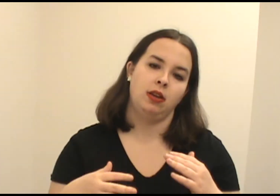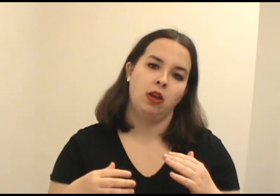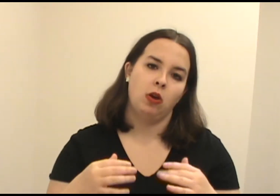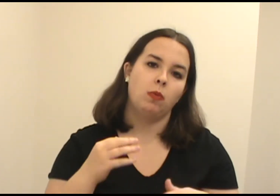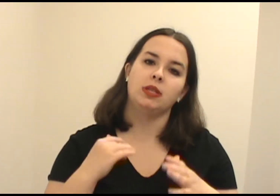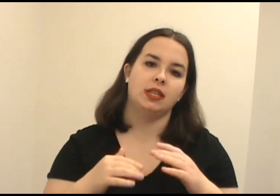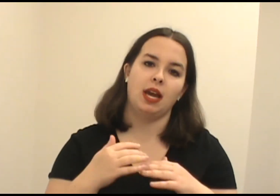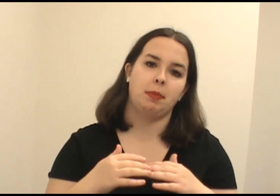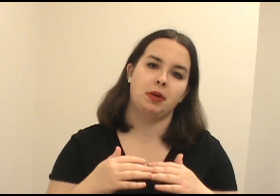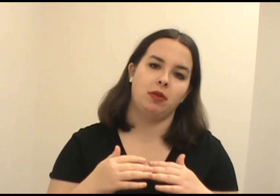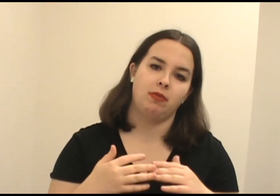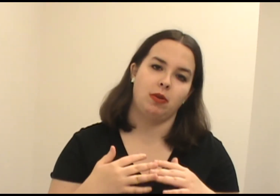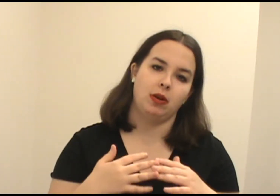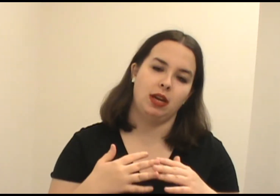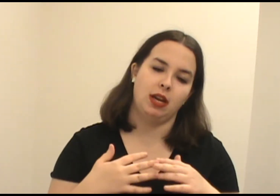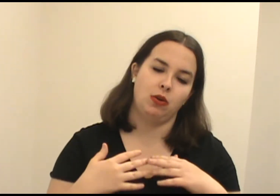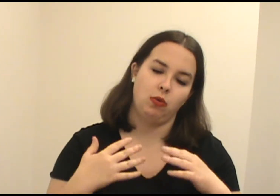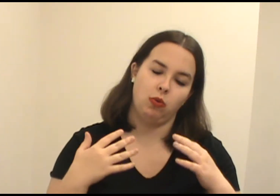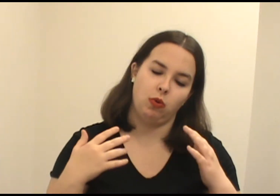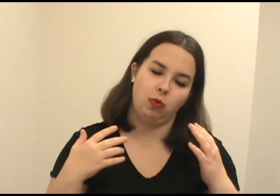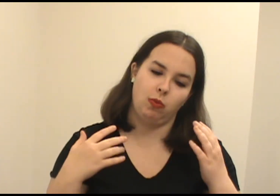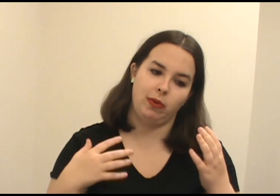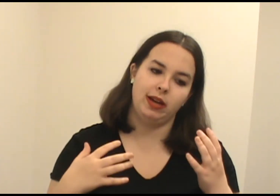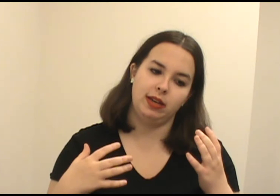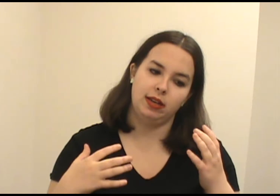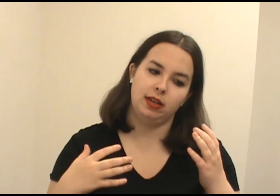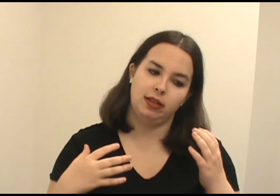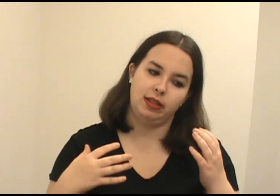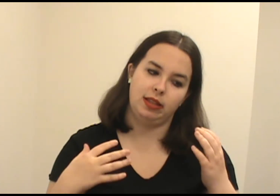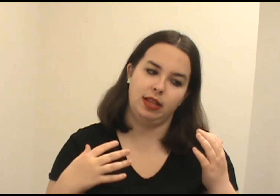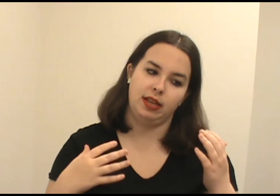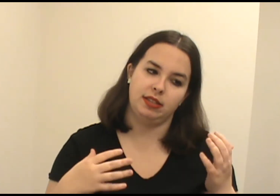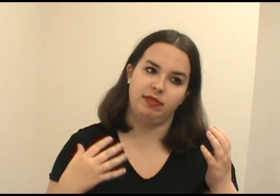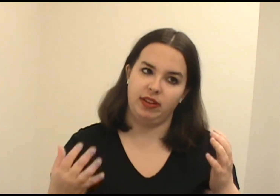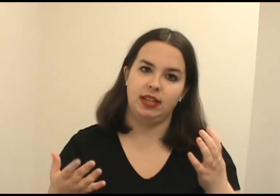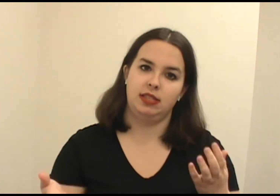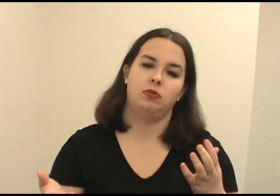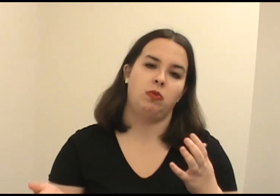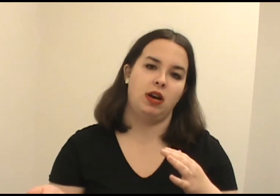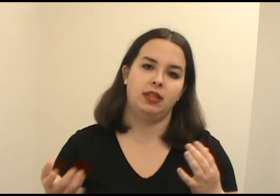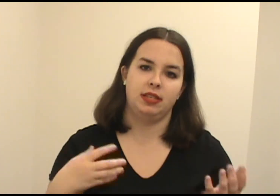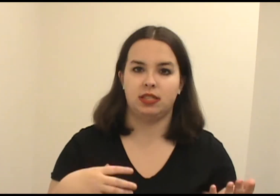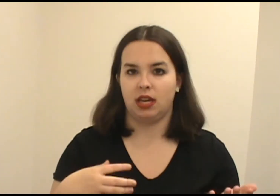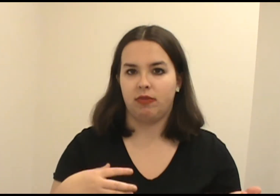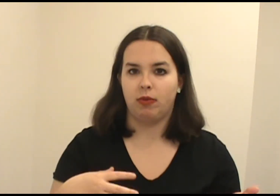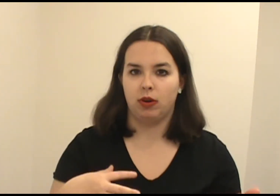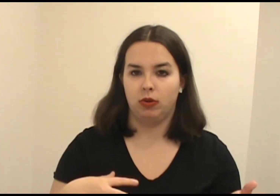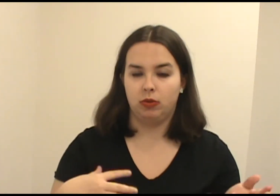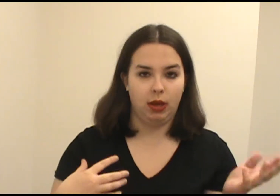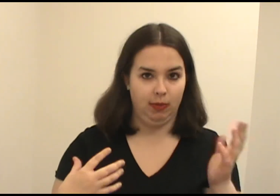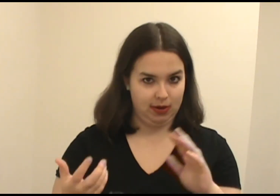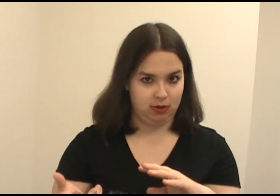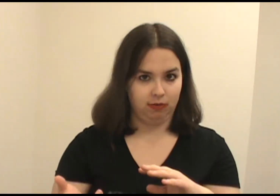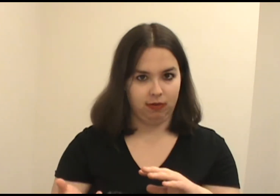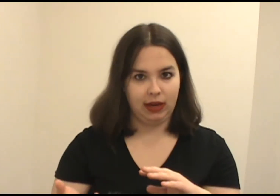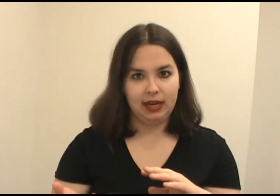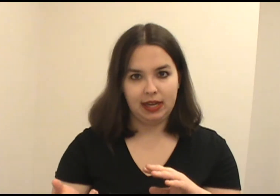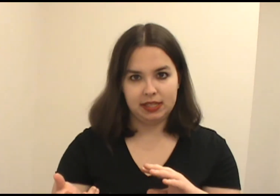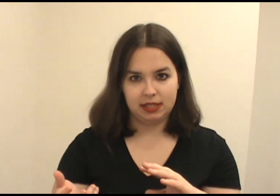what's going to happen going forward and what these villains want this scythe for and who they want to free and